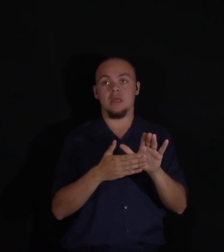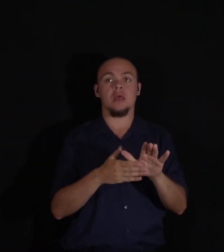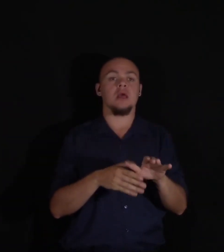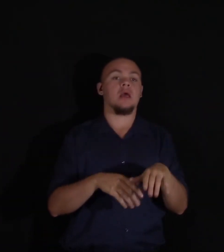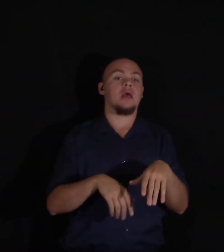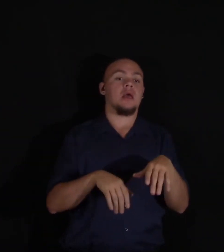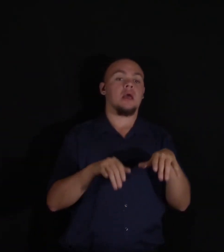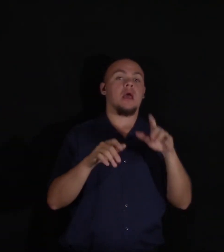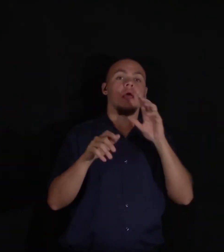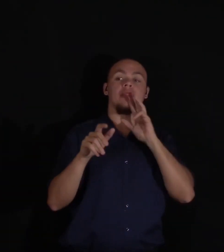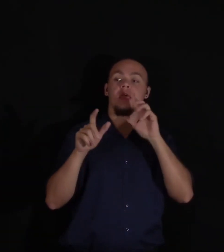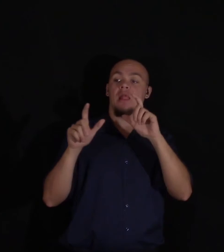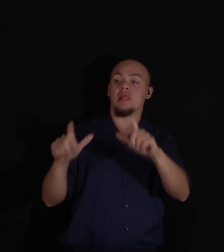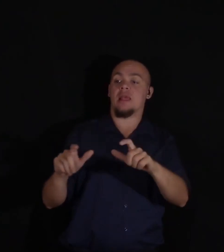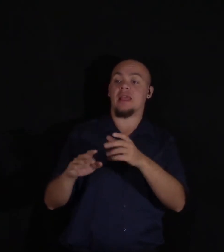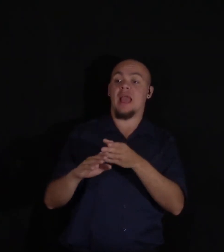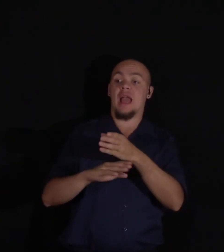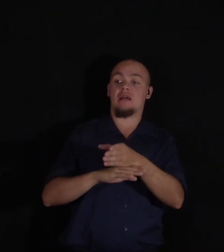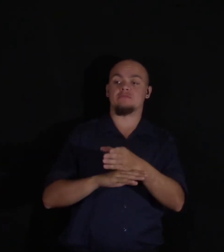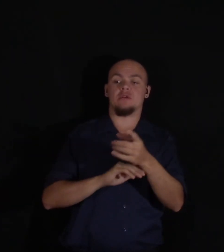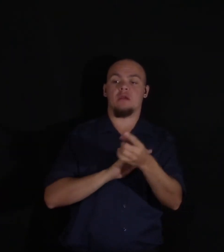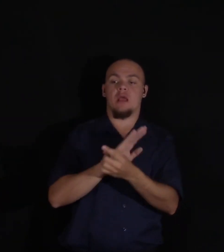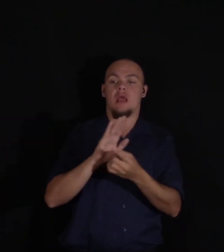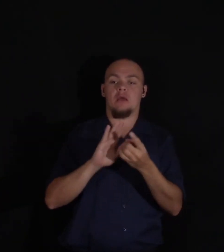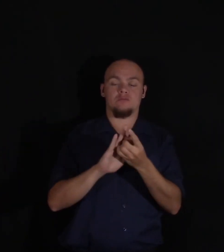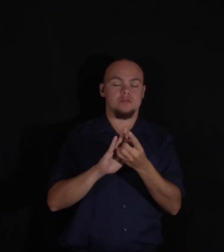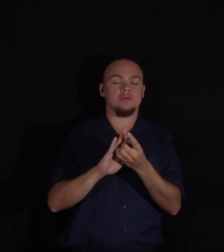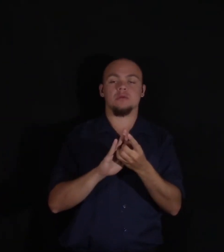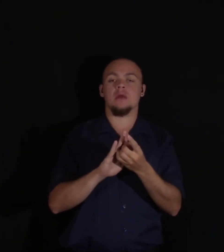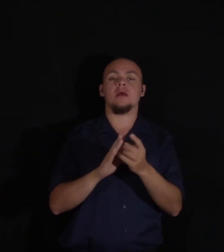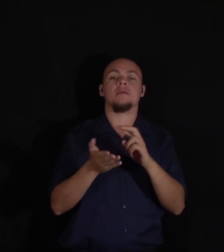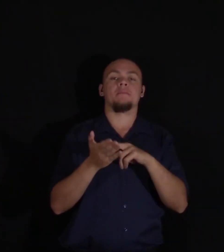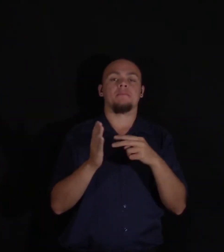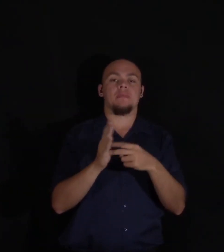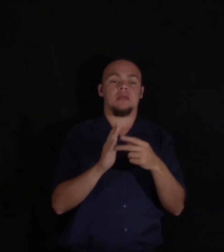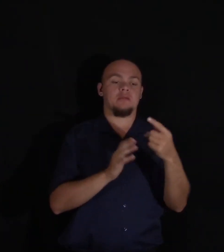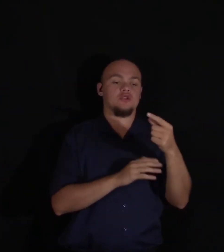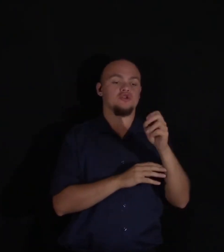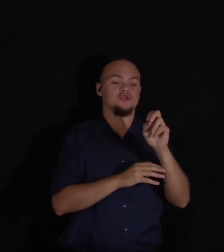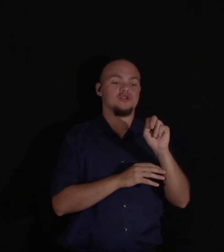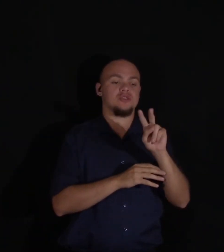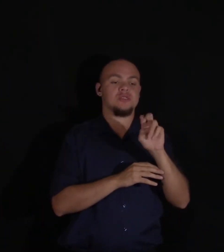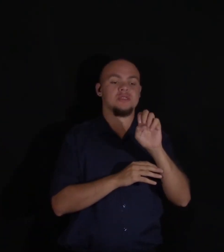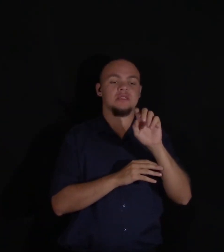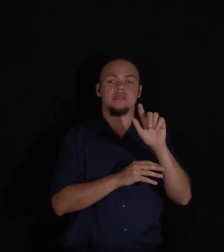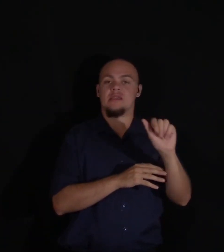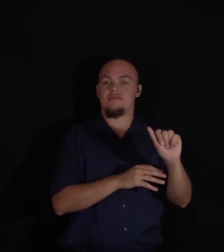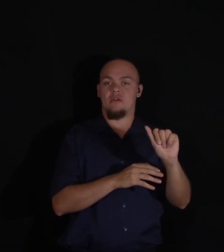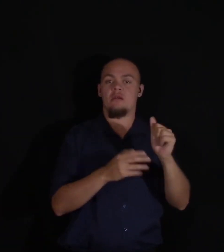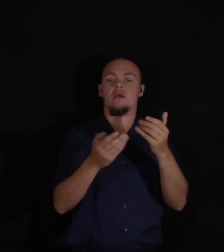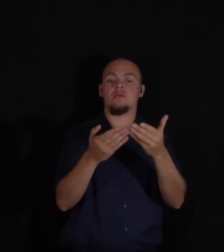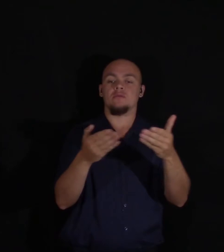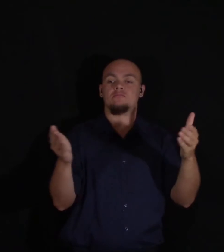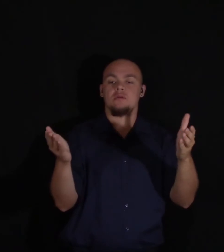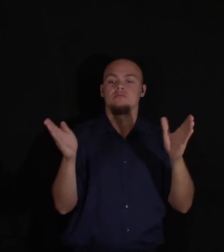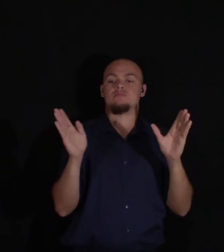lake after that hour, had rendered our residence within the walls of Geneva very irksome to me. I was now free.